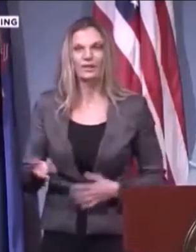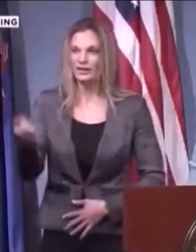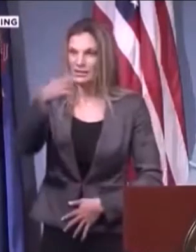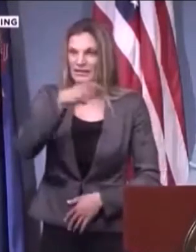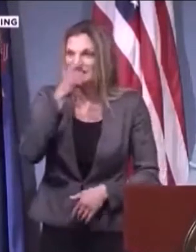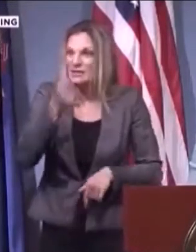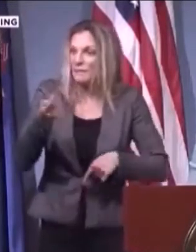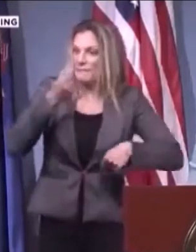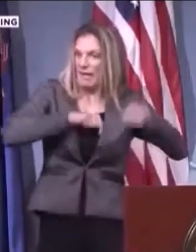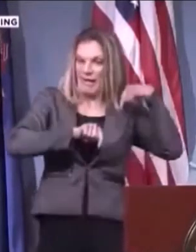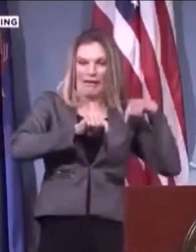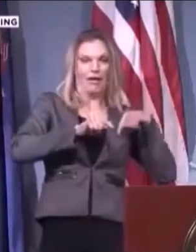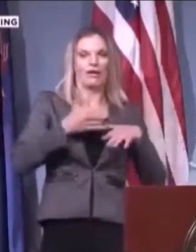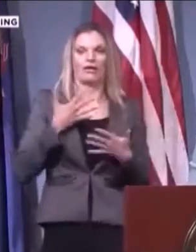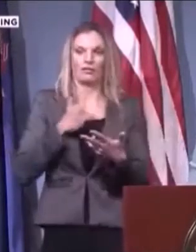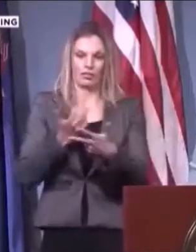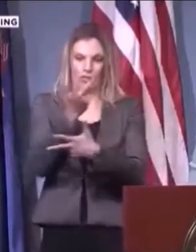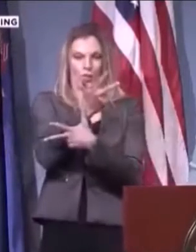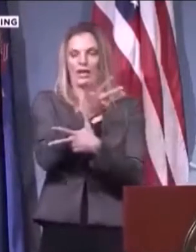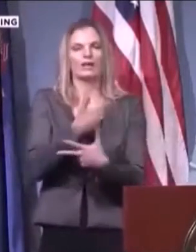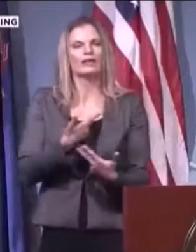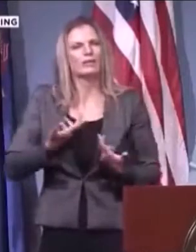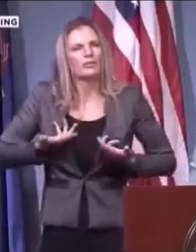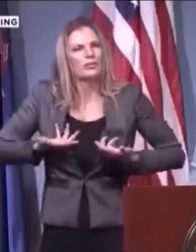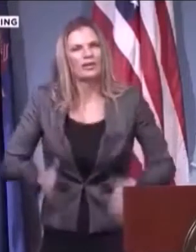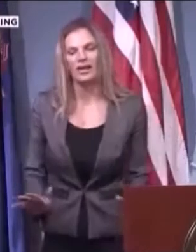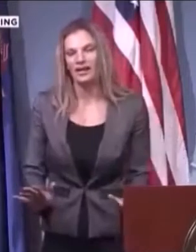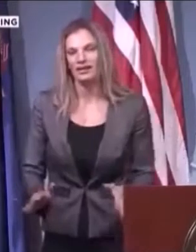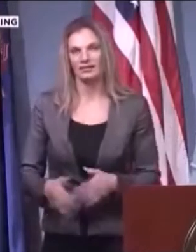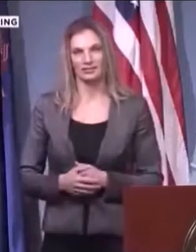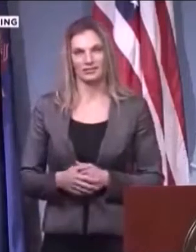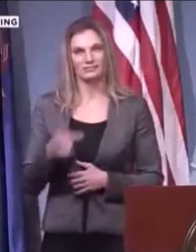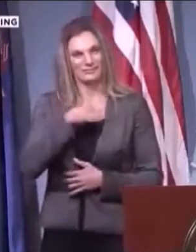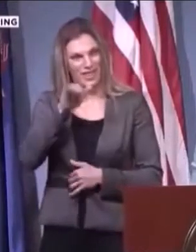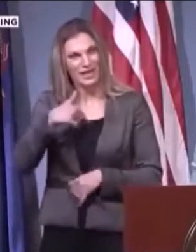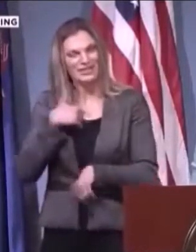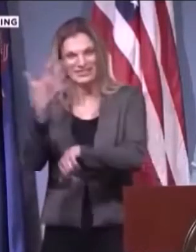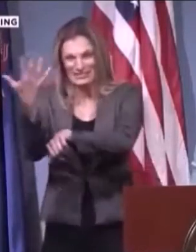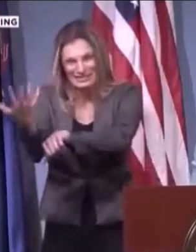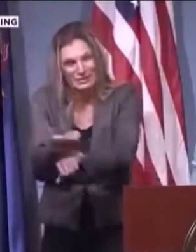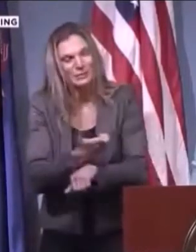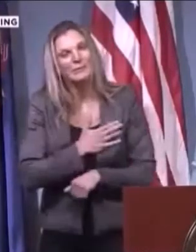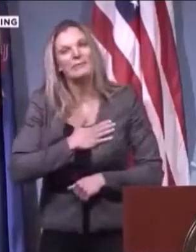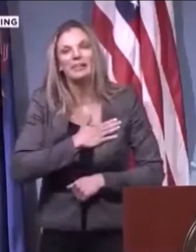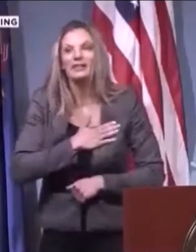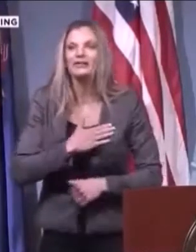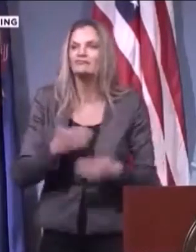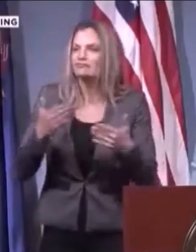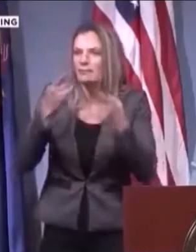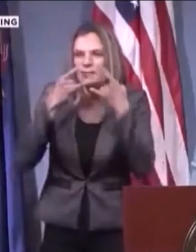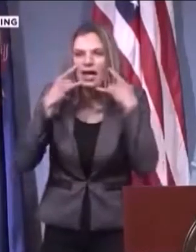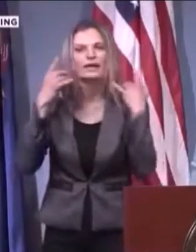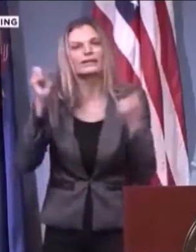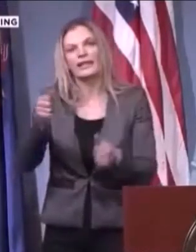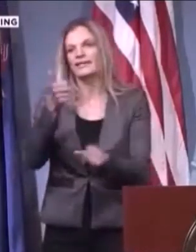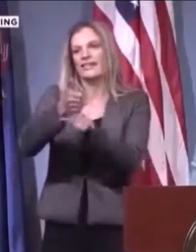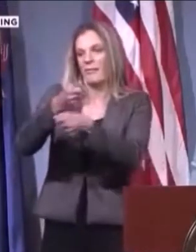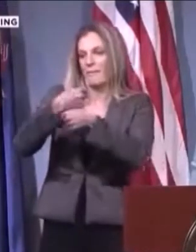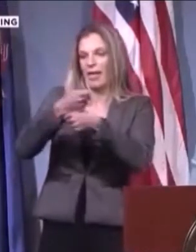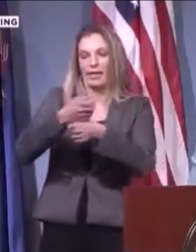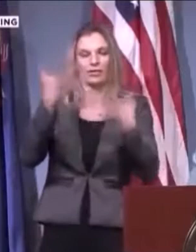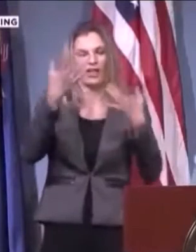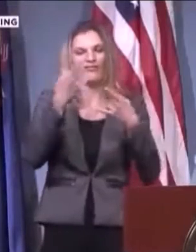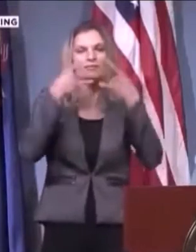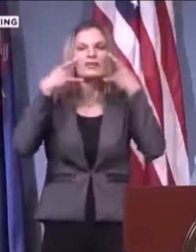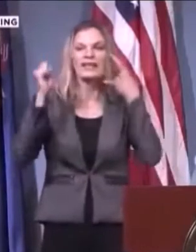said, politely but forcefully tell people to wear a mask. Politely but